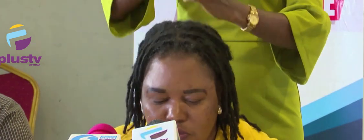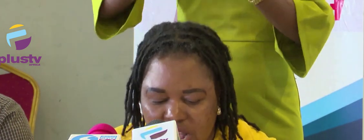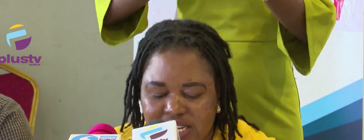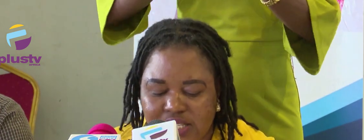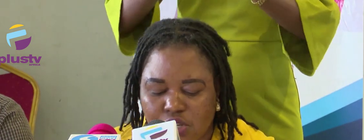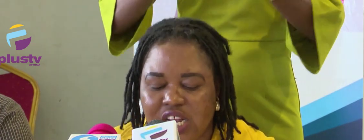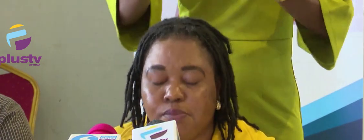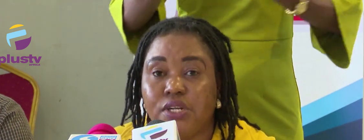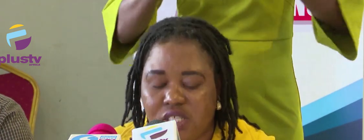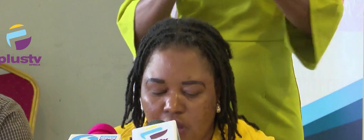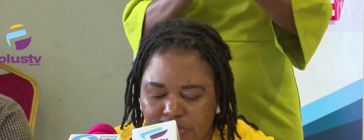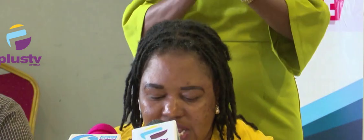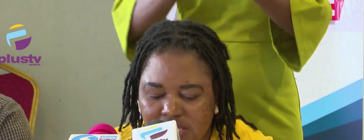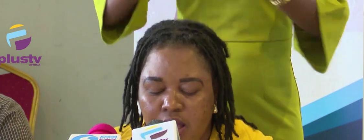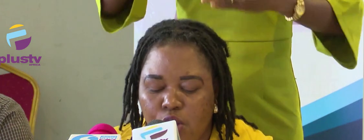Also,